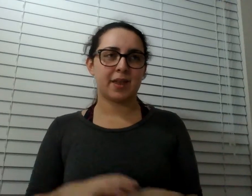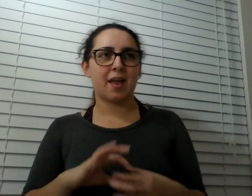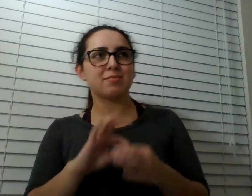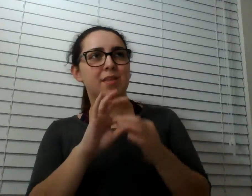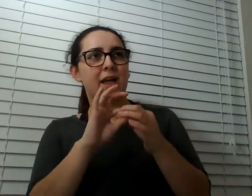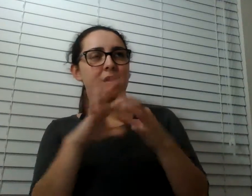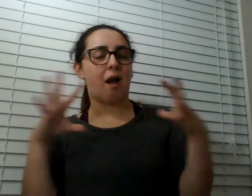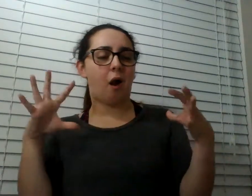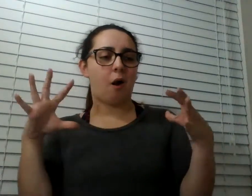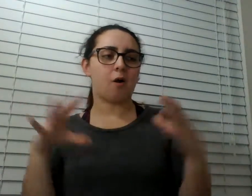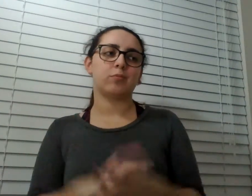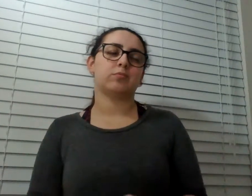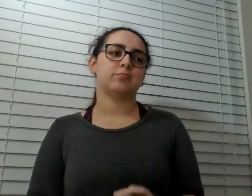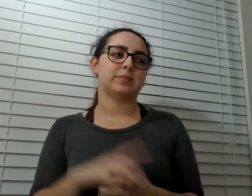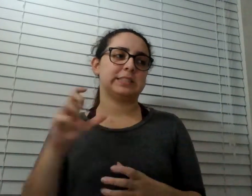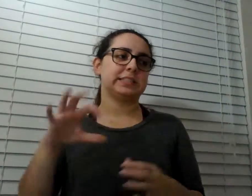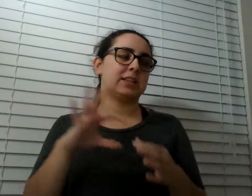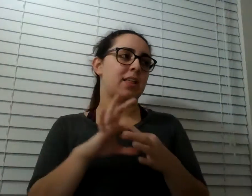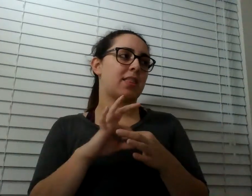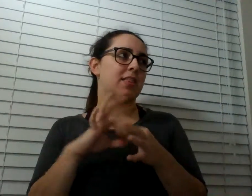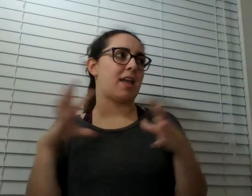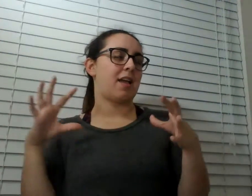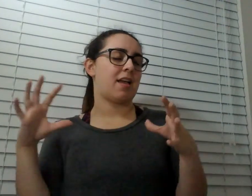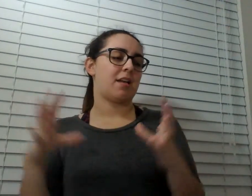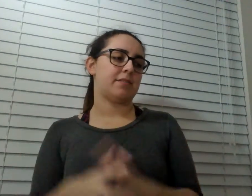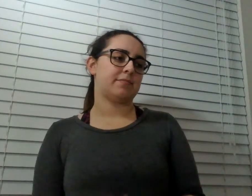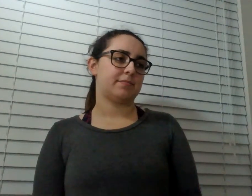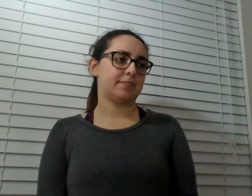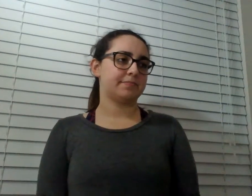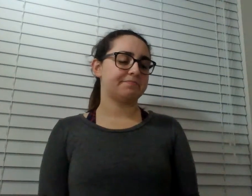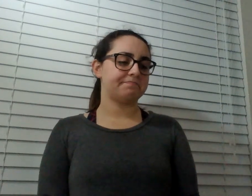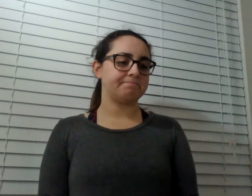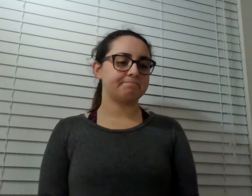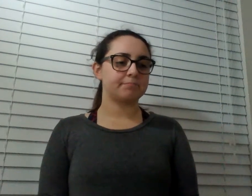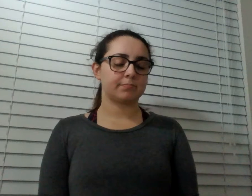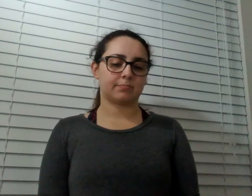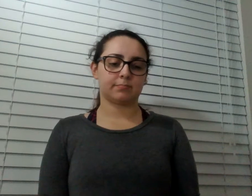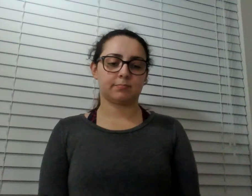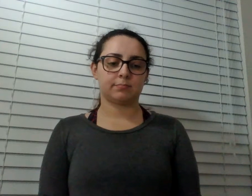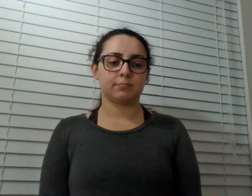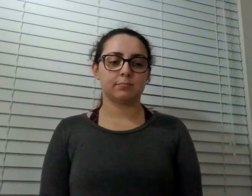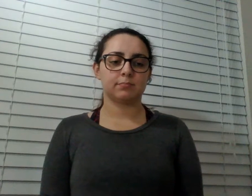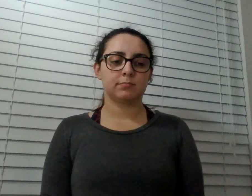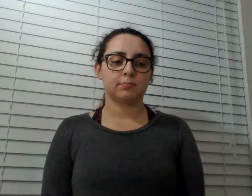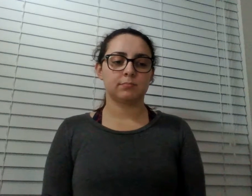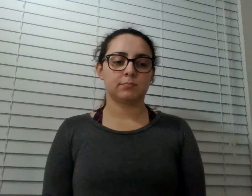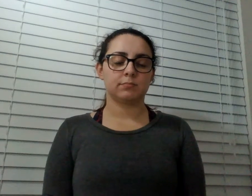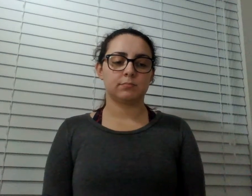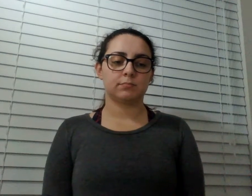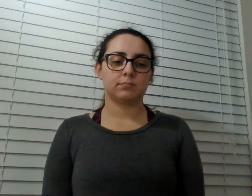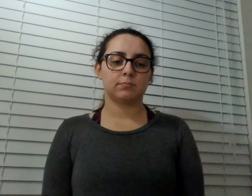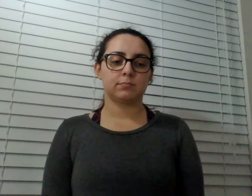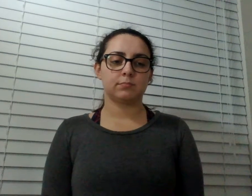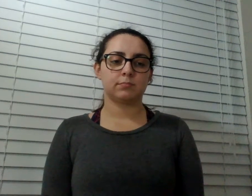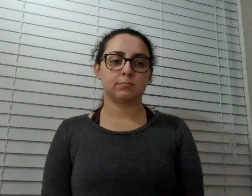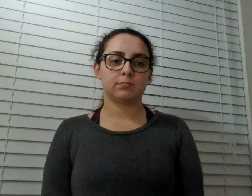Pick a little taco. Cheap, cheap, cheap. Talk a lot of piccolo. She likes to hear what you have.